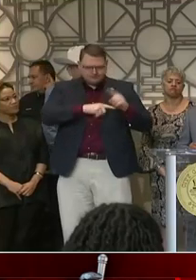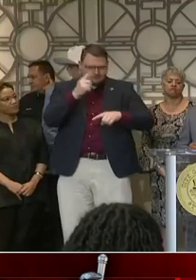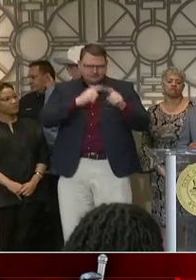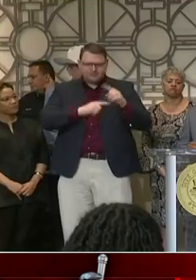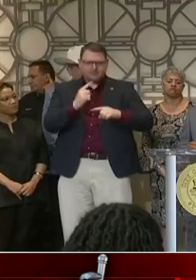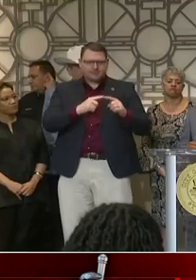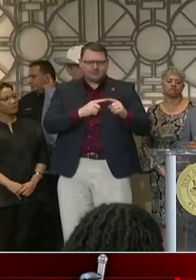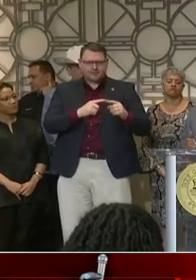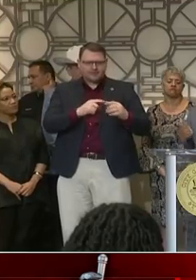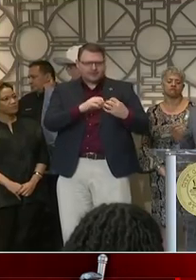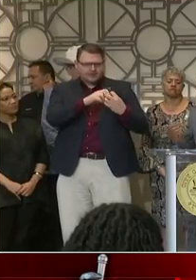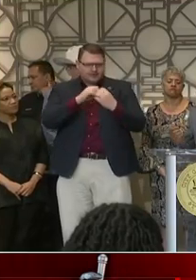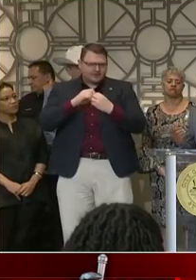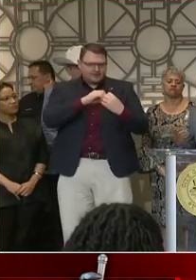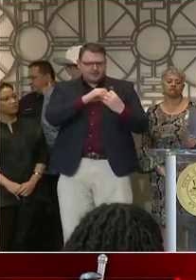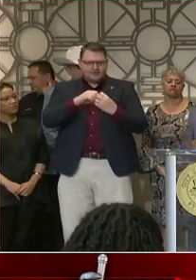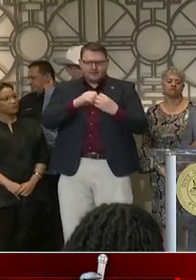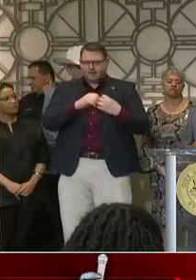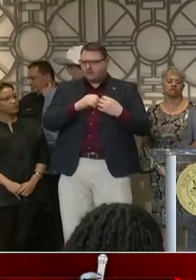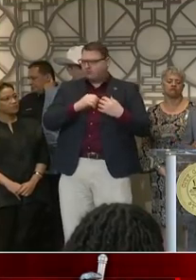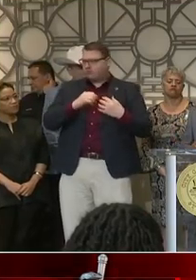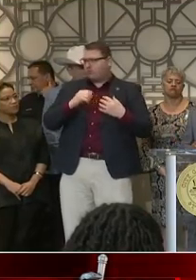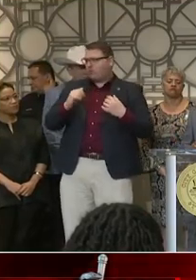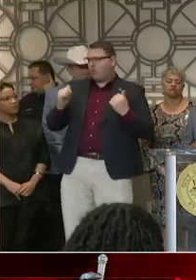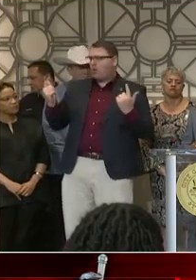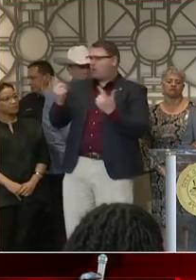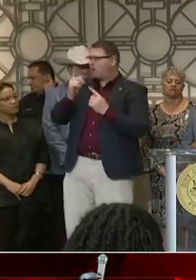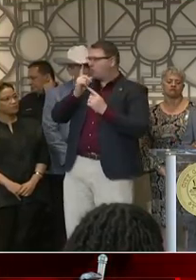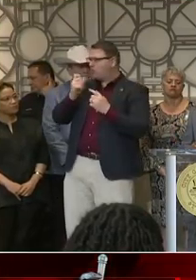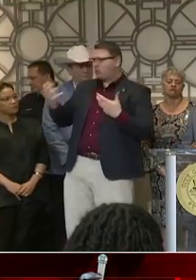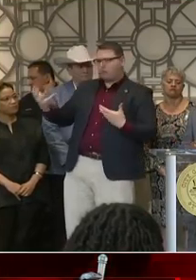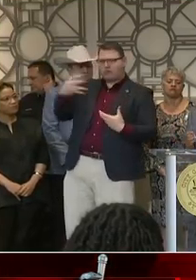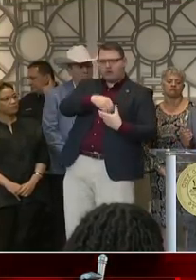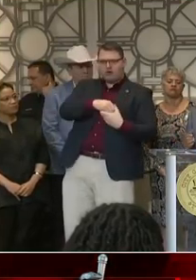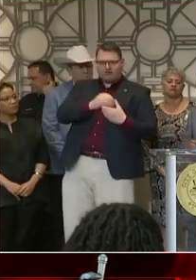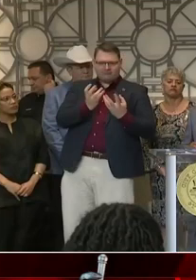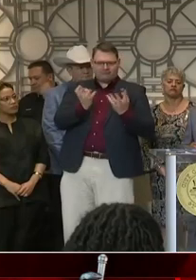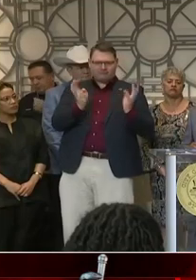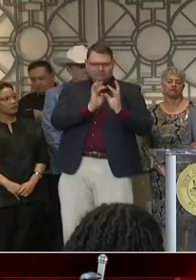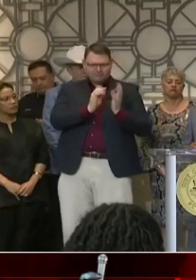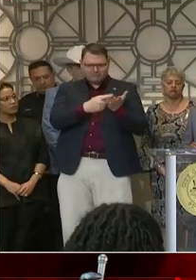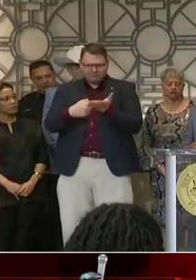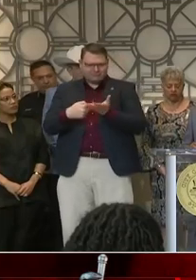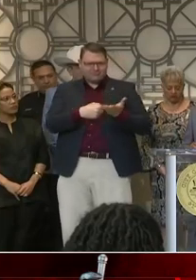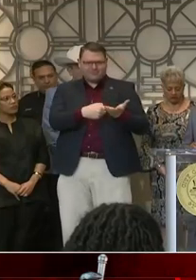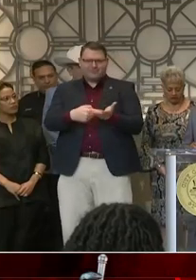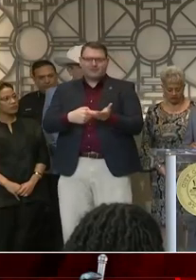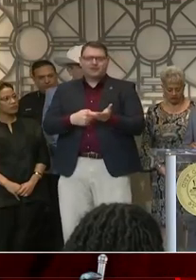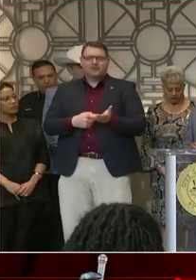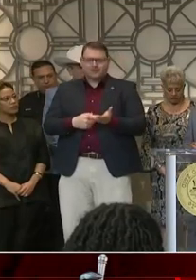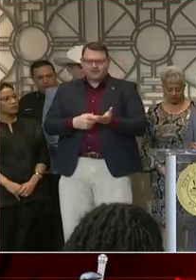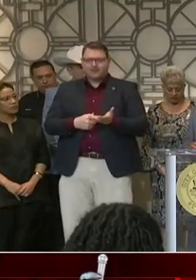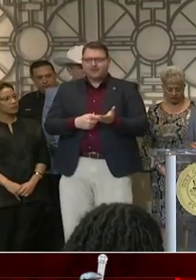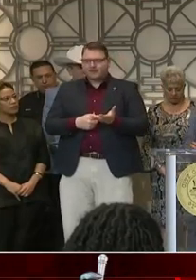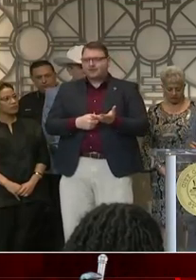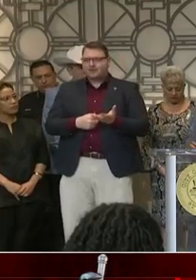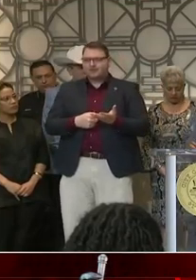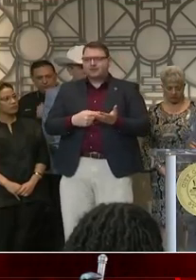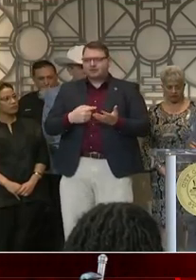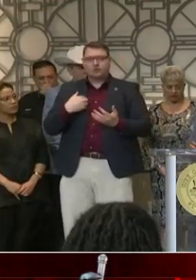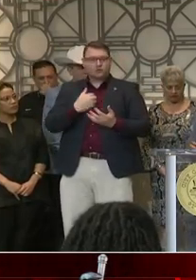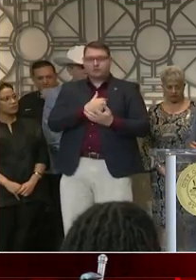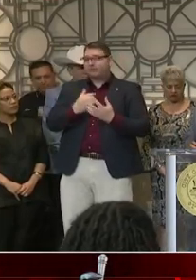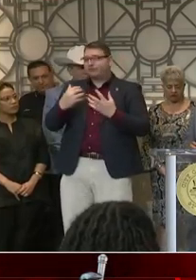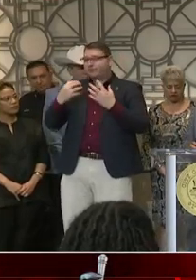talking with the stakeholders, and we all have the utmost respect and love for the Houston